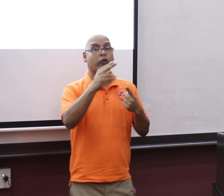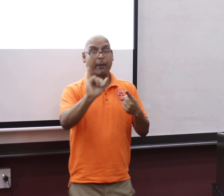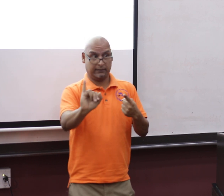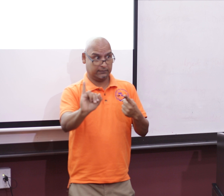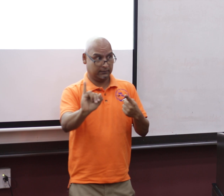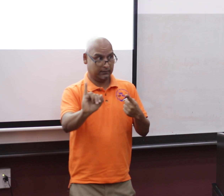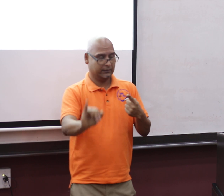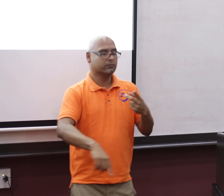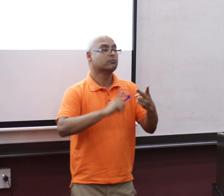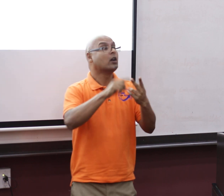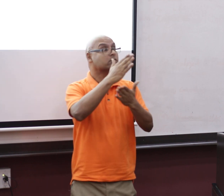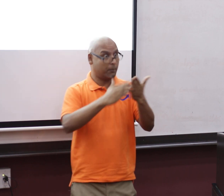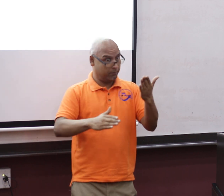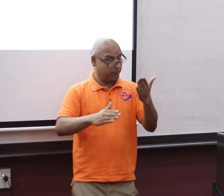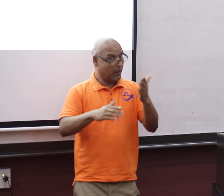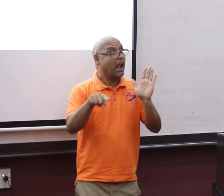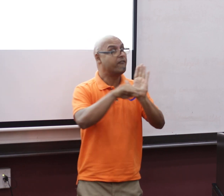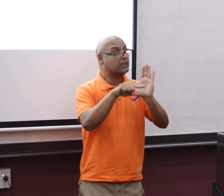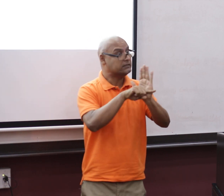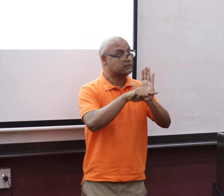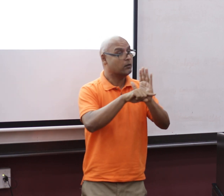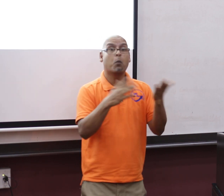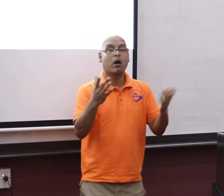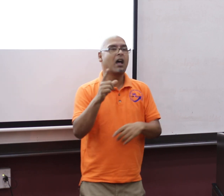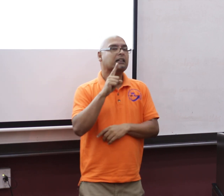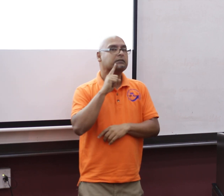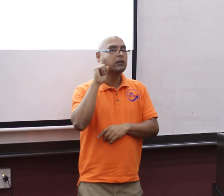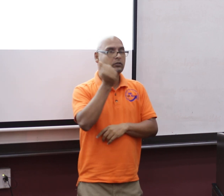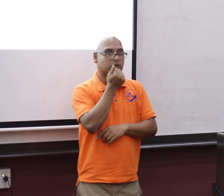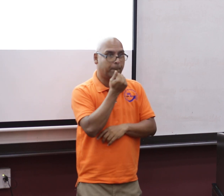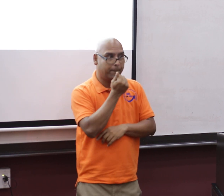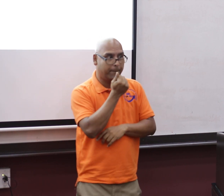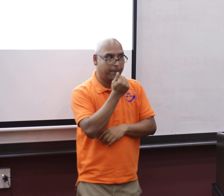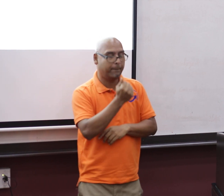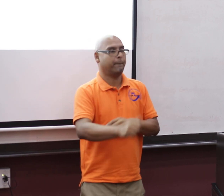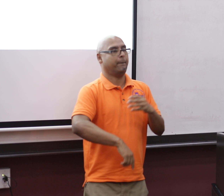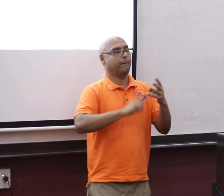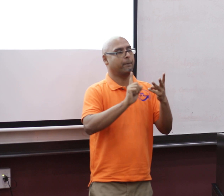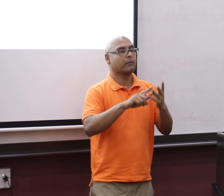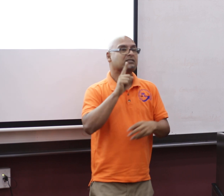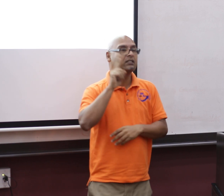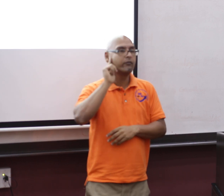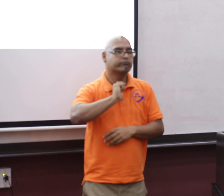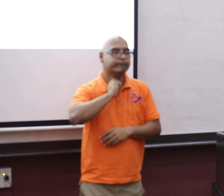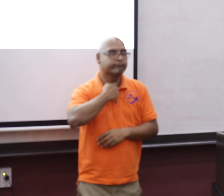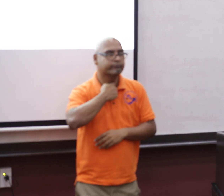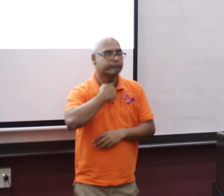And, you know, some people think, well, Deaf is not a nice word, we need to use words like hearing impaired, or people use deaf and dumb,